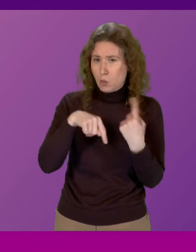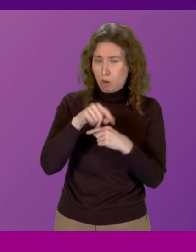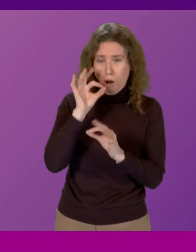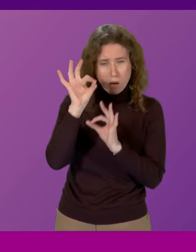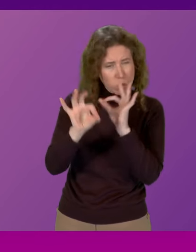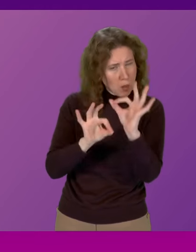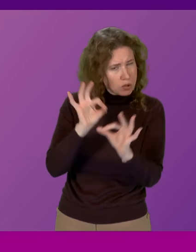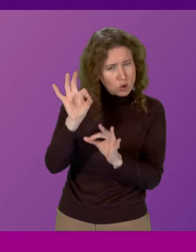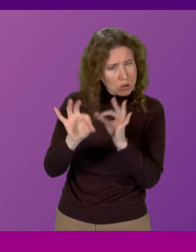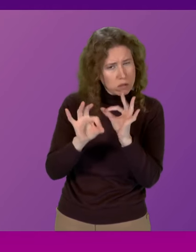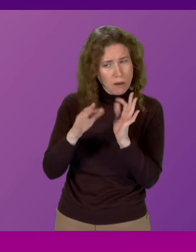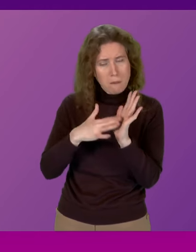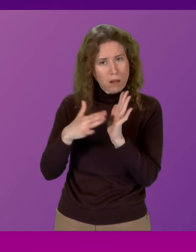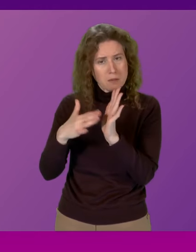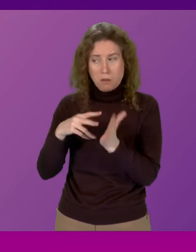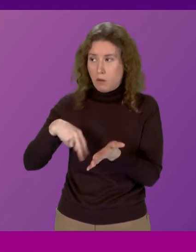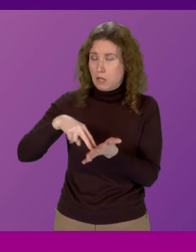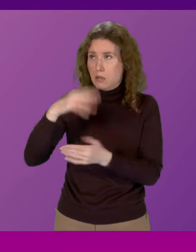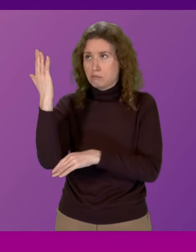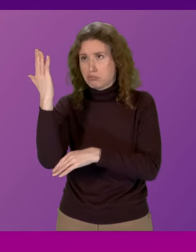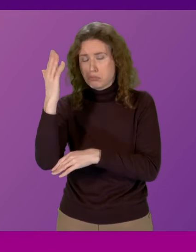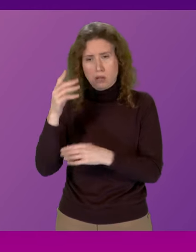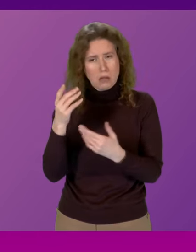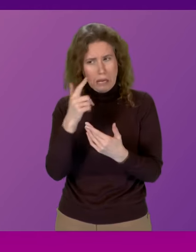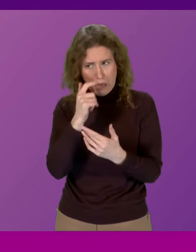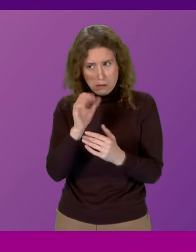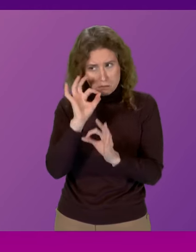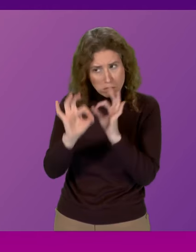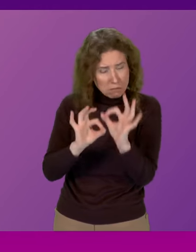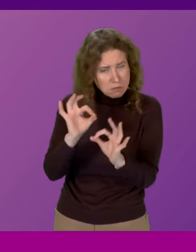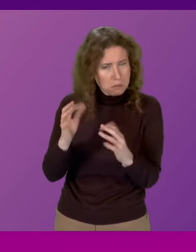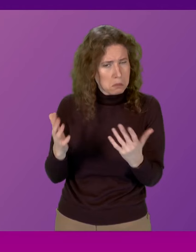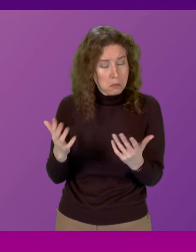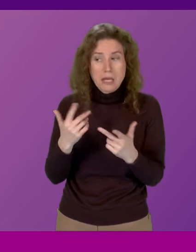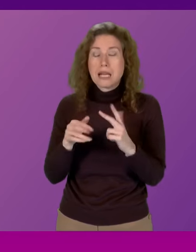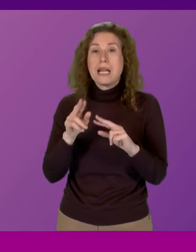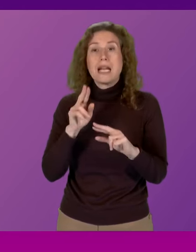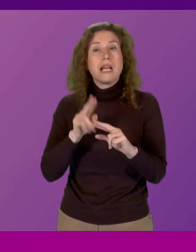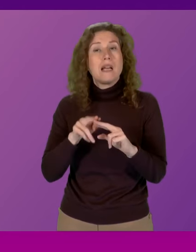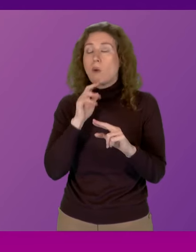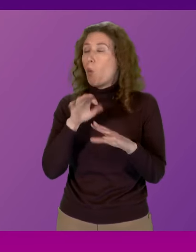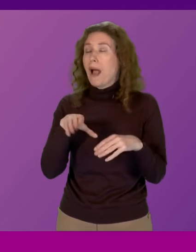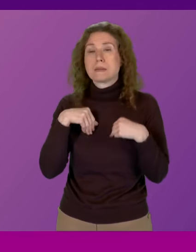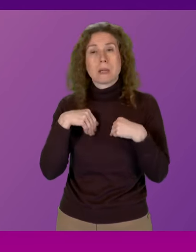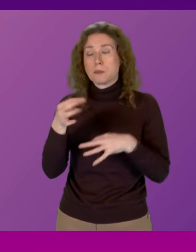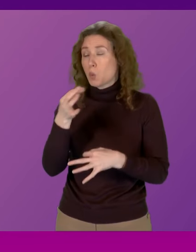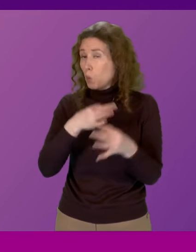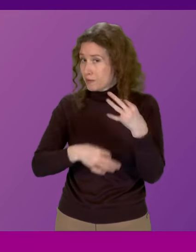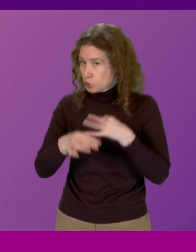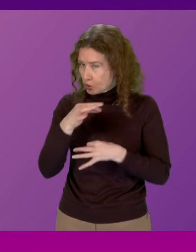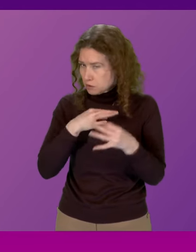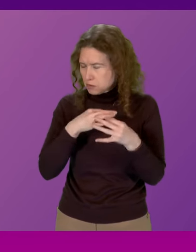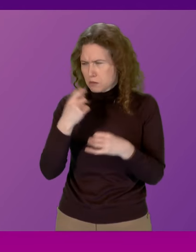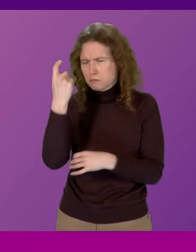questions of Michael Matheson once he has delivered his statement if he is not going to be subject to questions